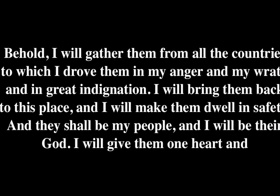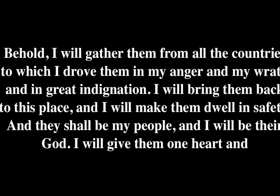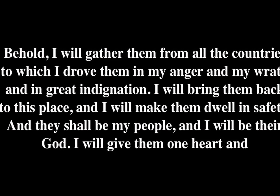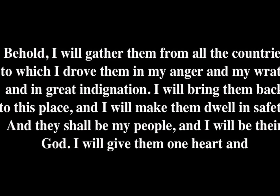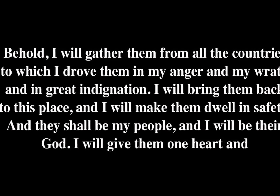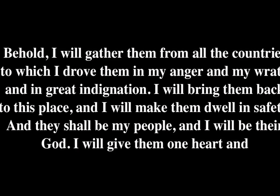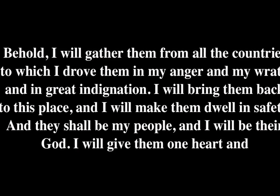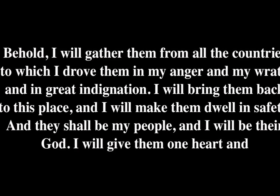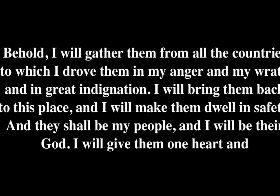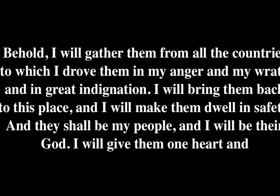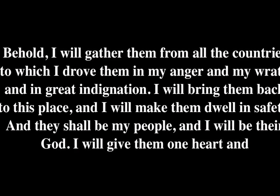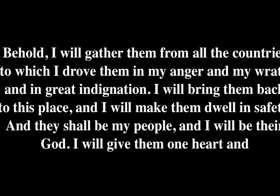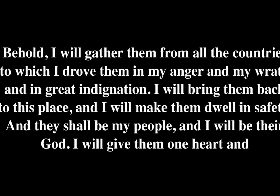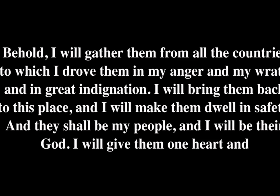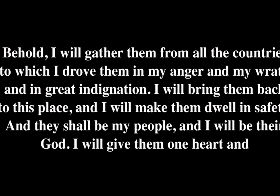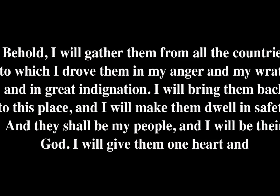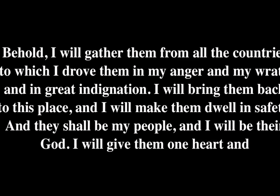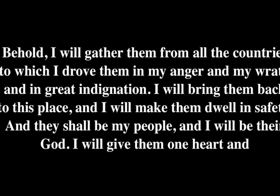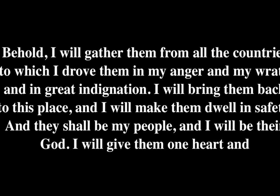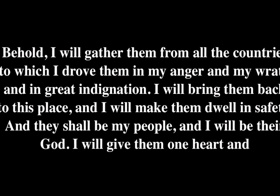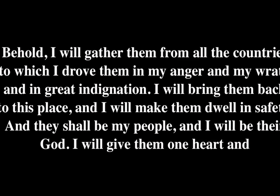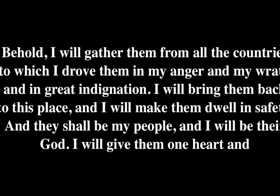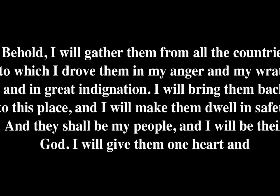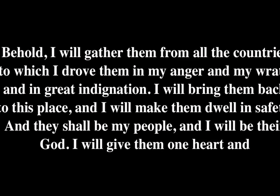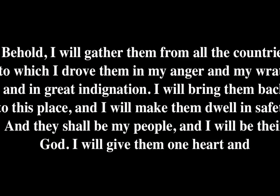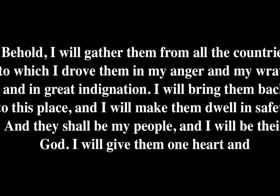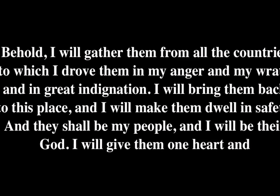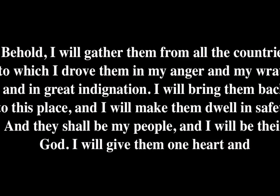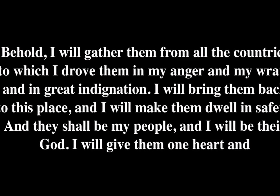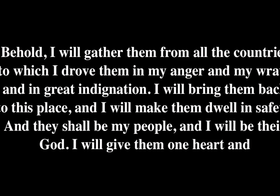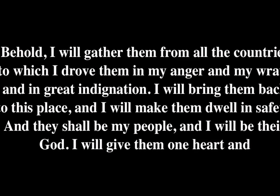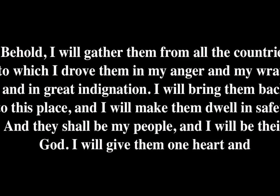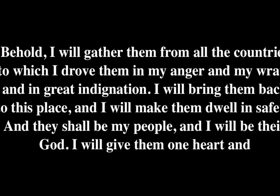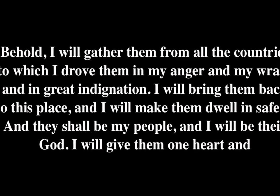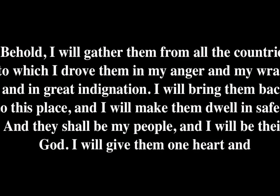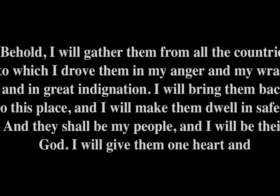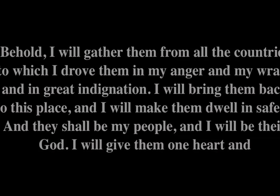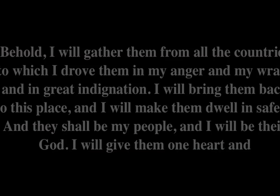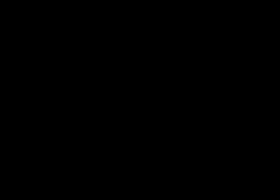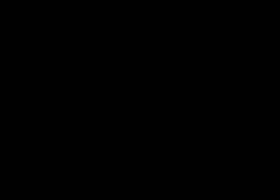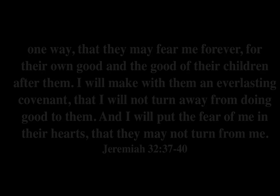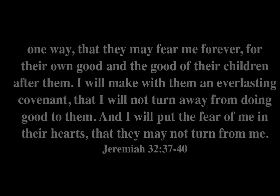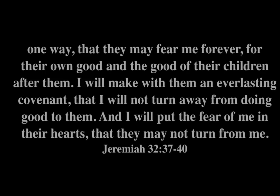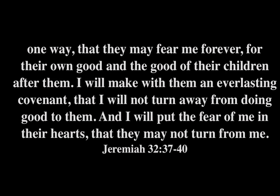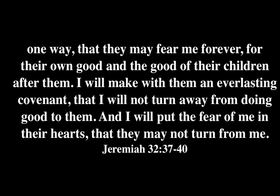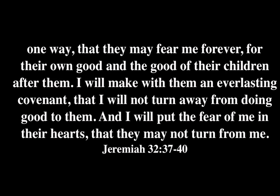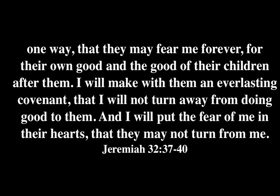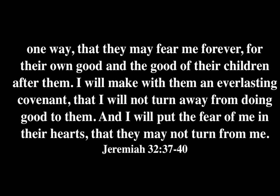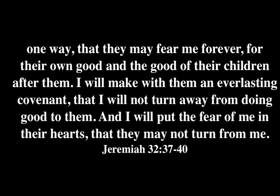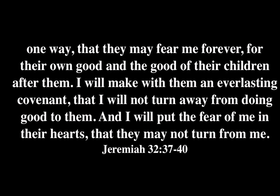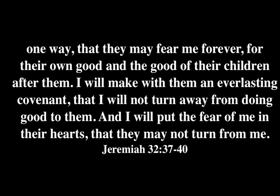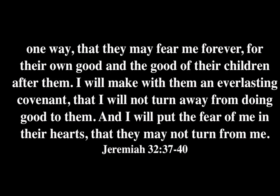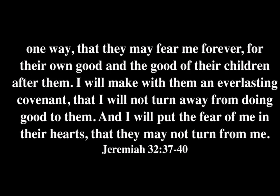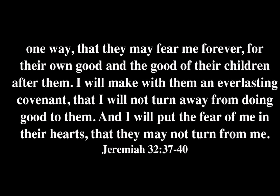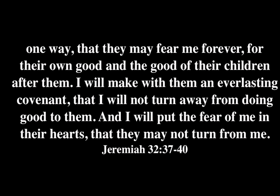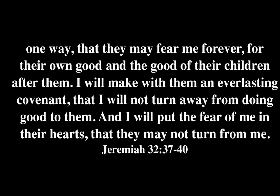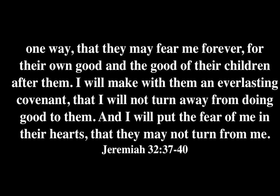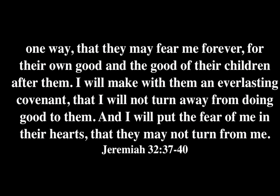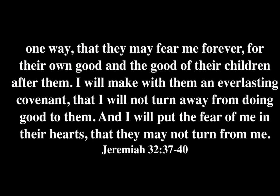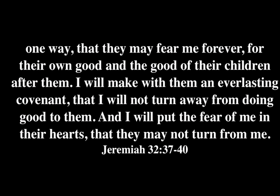safety and they shall be my people and I will be their God and I will give them one heart and one way and they may fear me